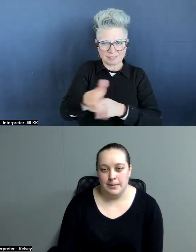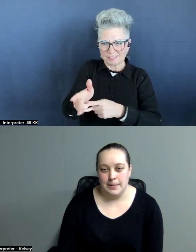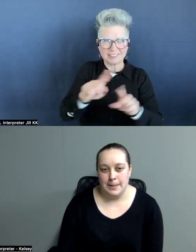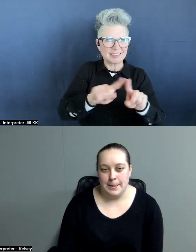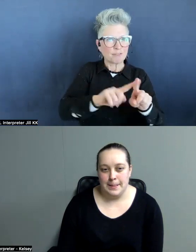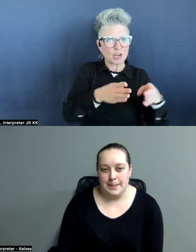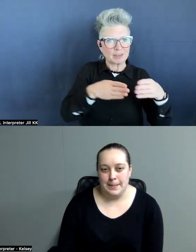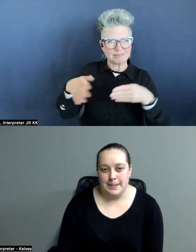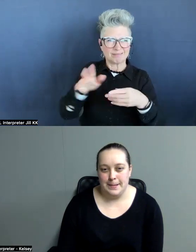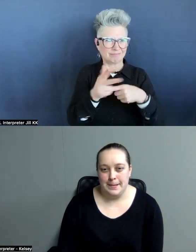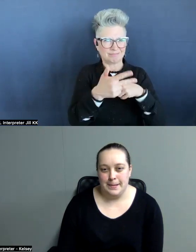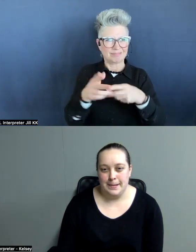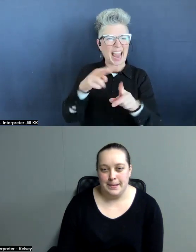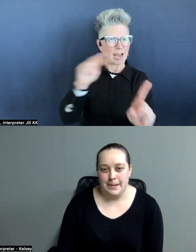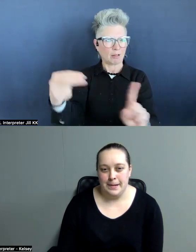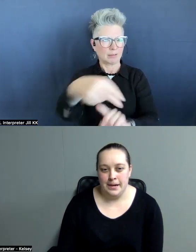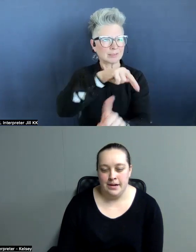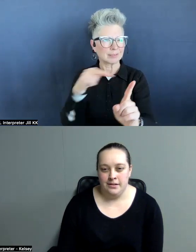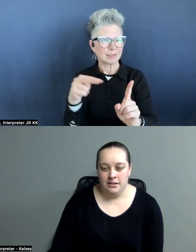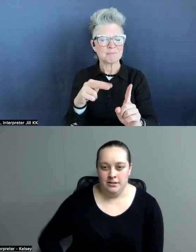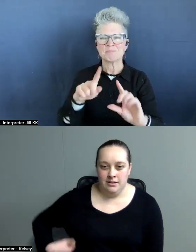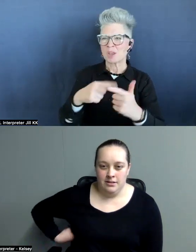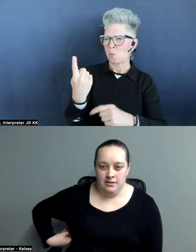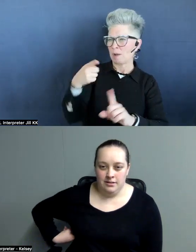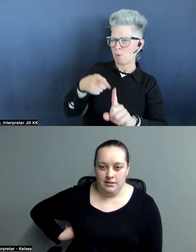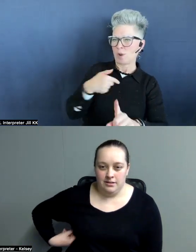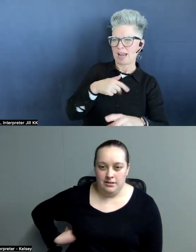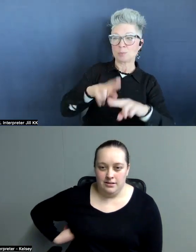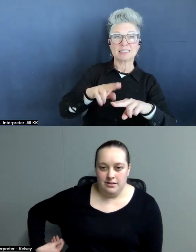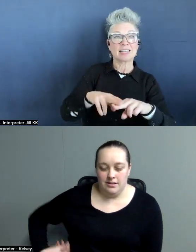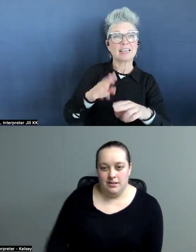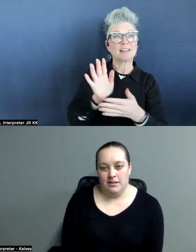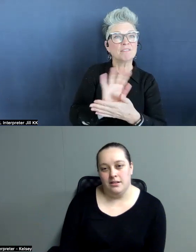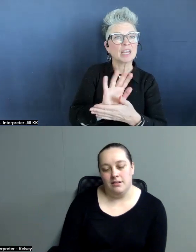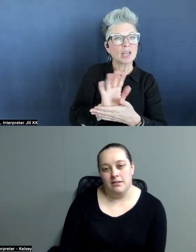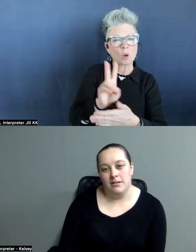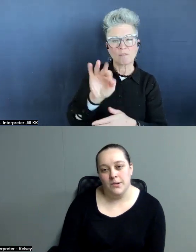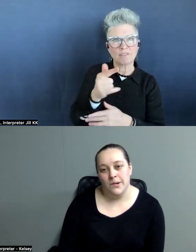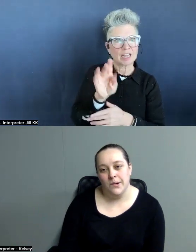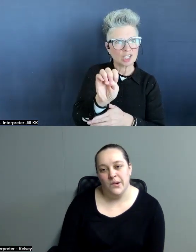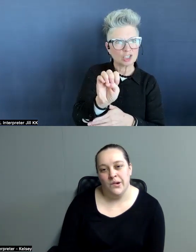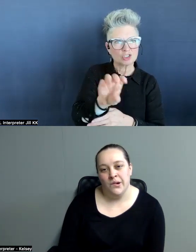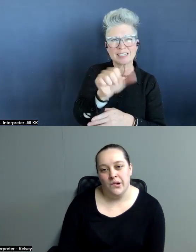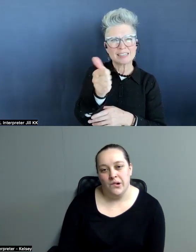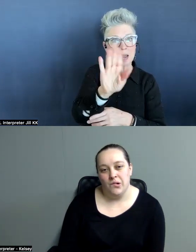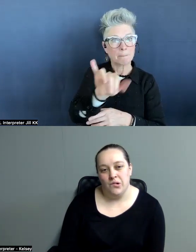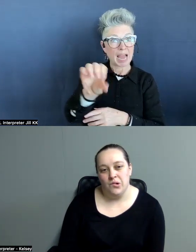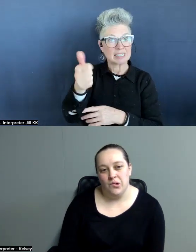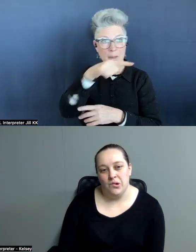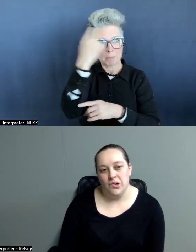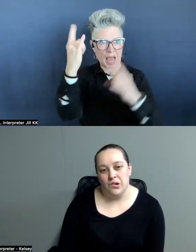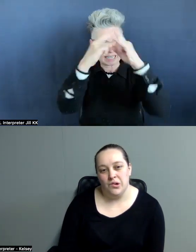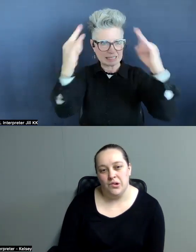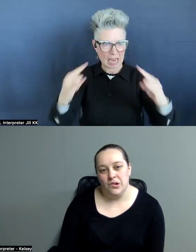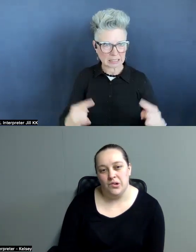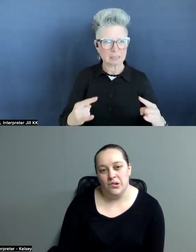And at one point, um, I was sitting in what they call video village, which is, you know, 10 by 10 black tent and it has the cameras